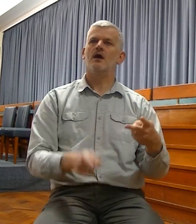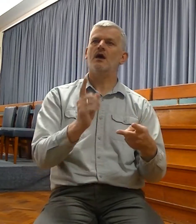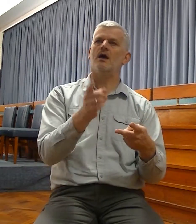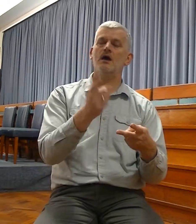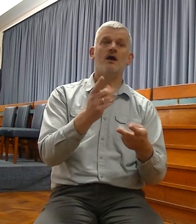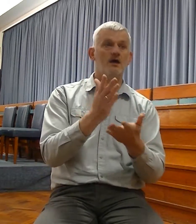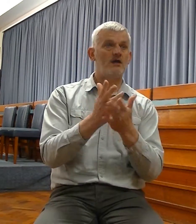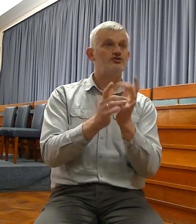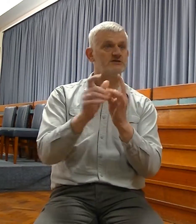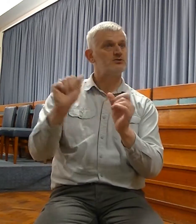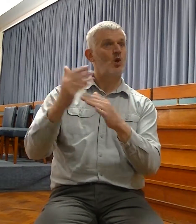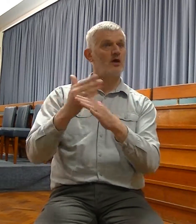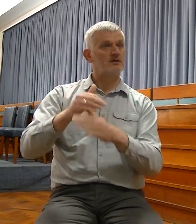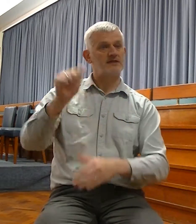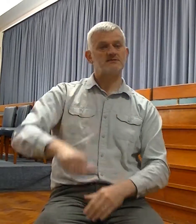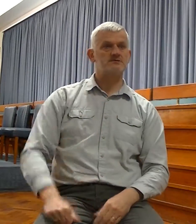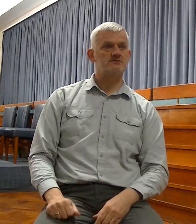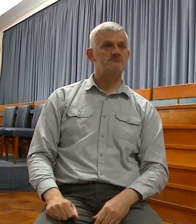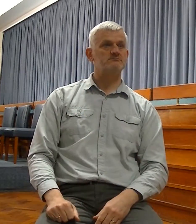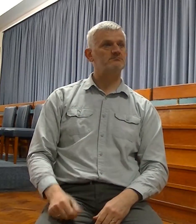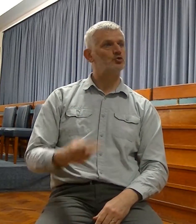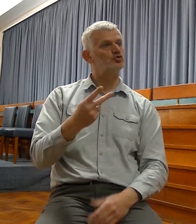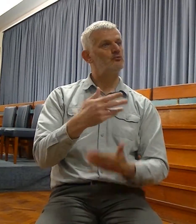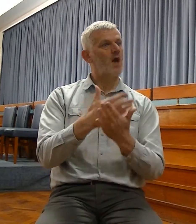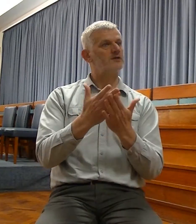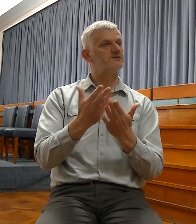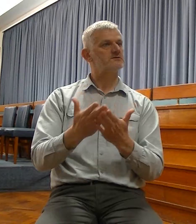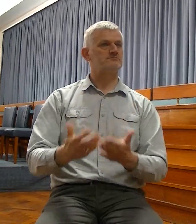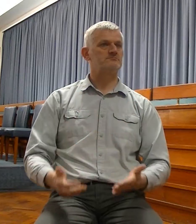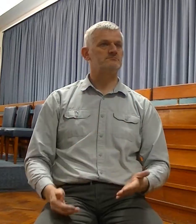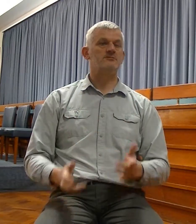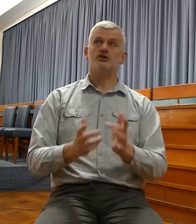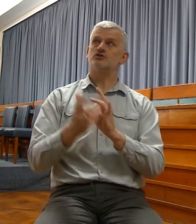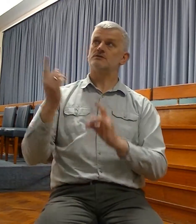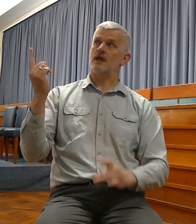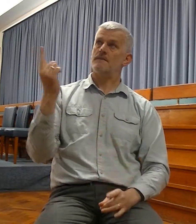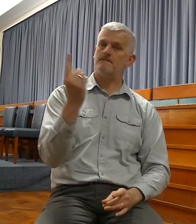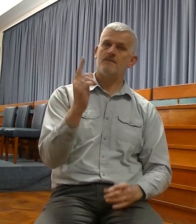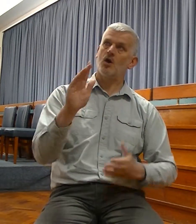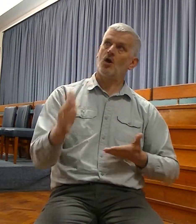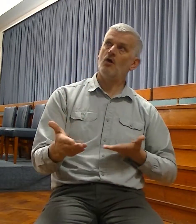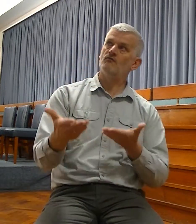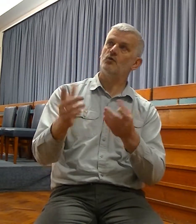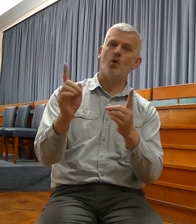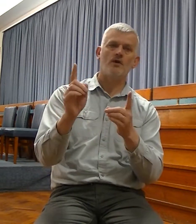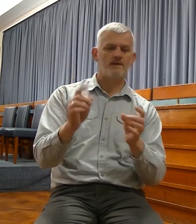Christ came and offered up his perfect obedience, his perfections,